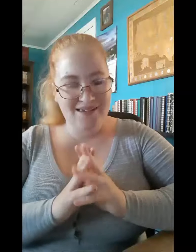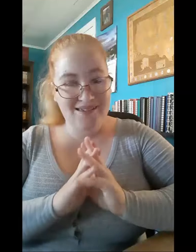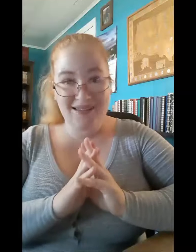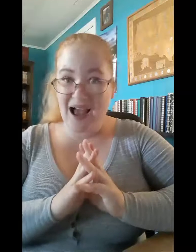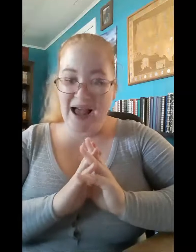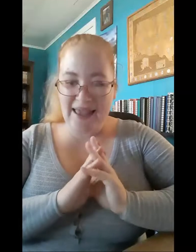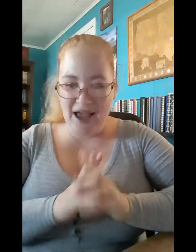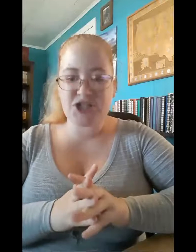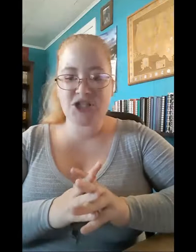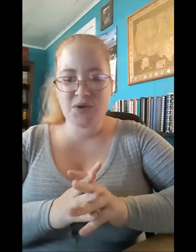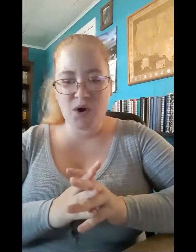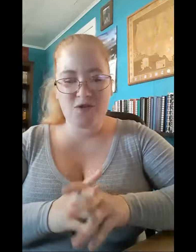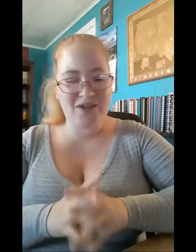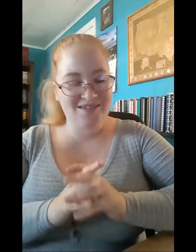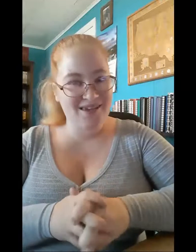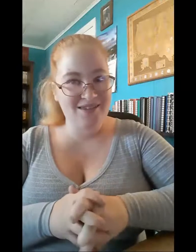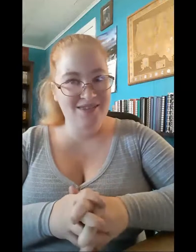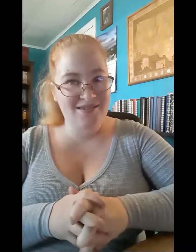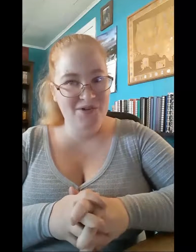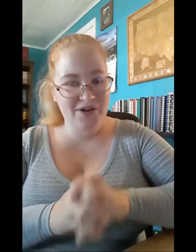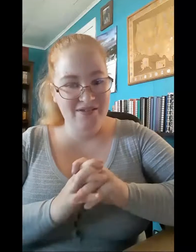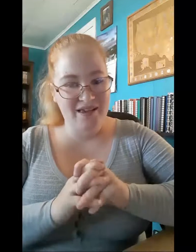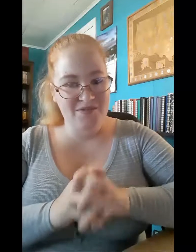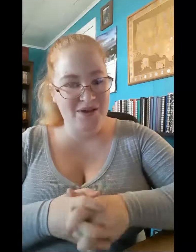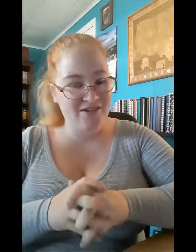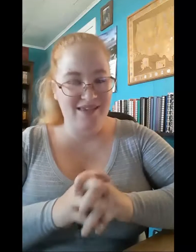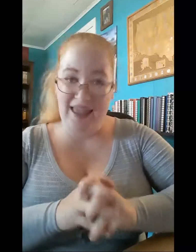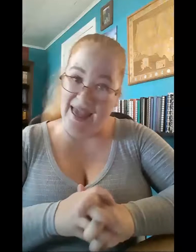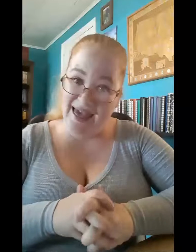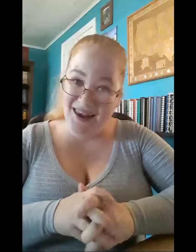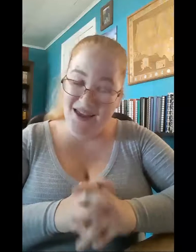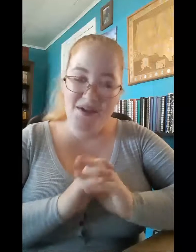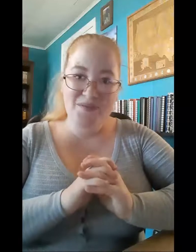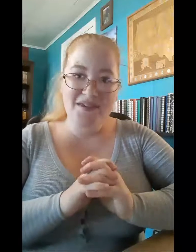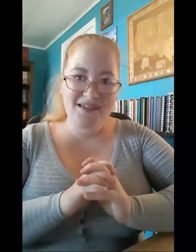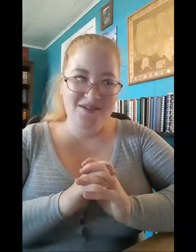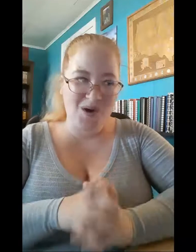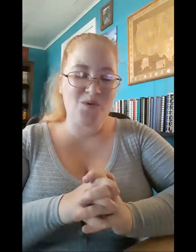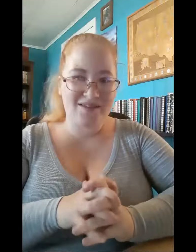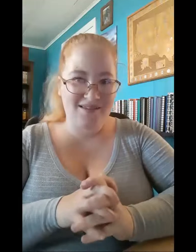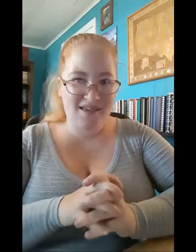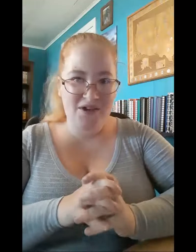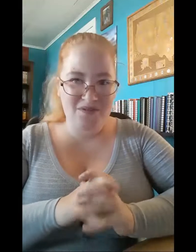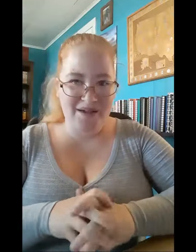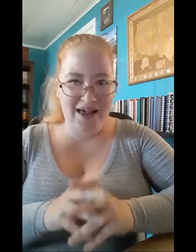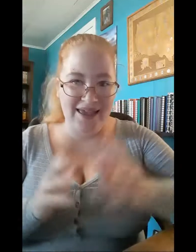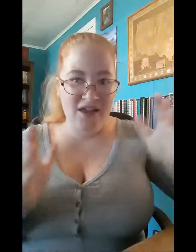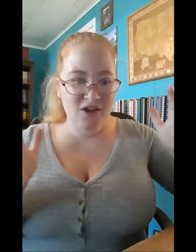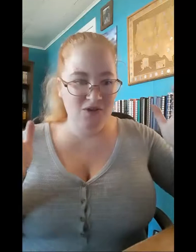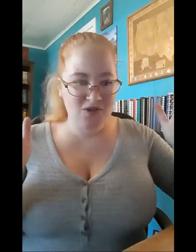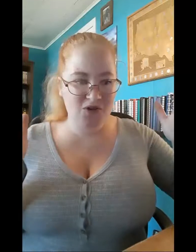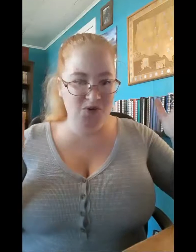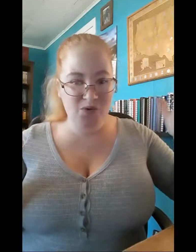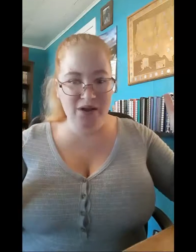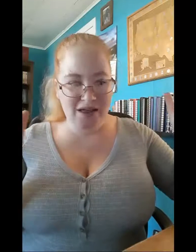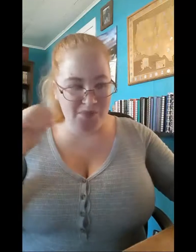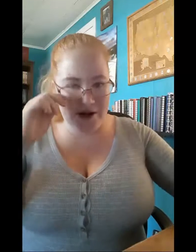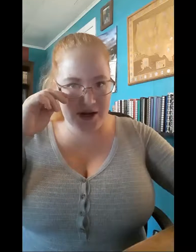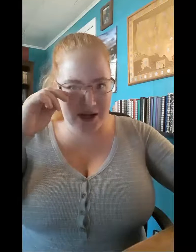I actually want to extend the series as much as I can, because I don't want to say goodbye to America